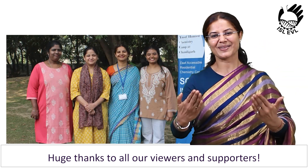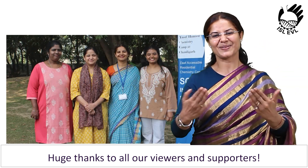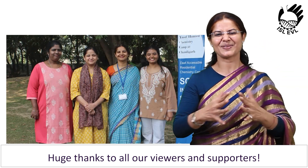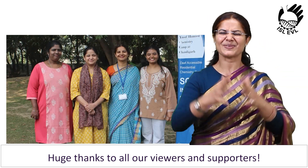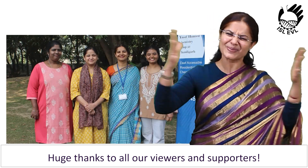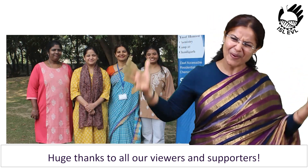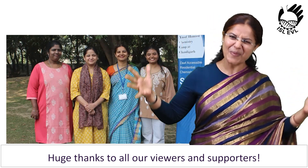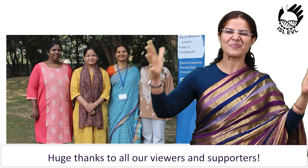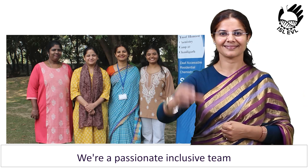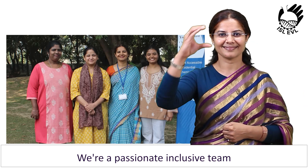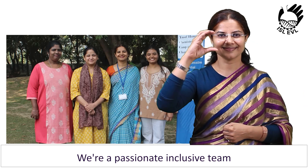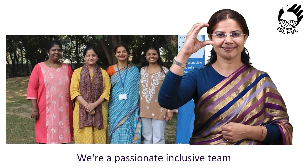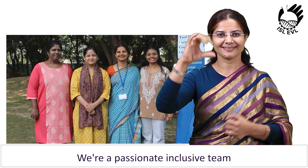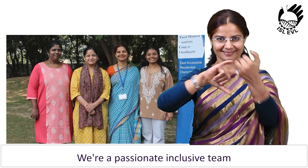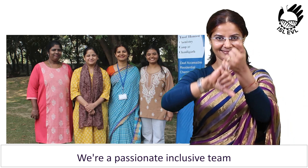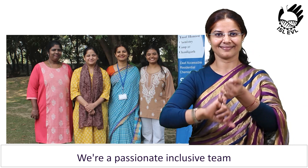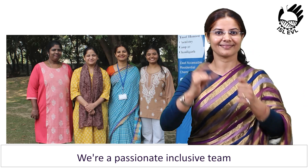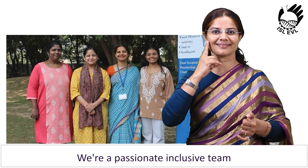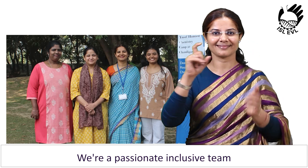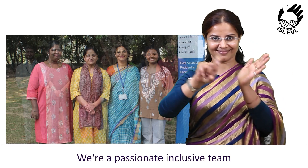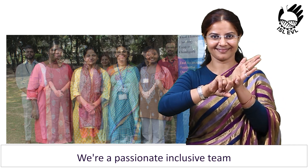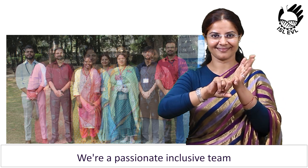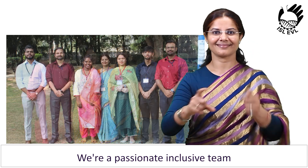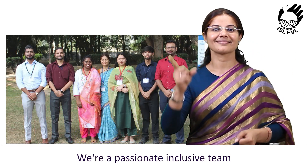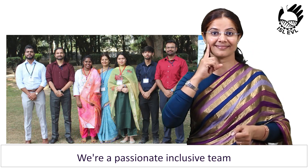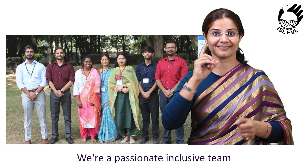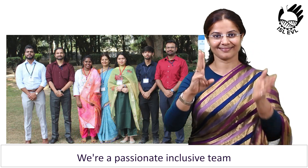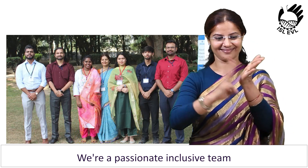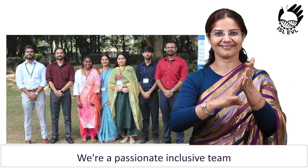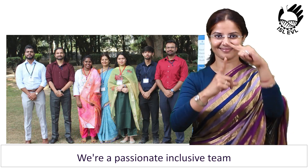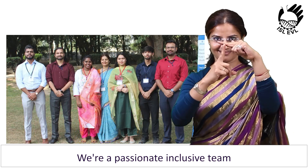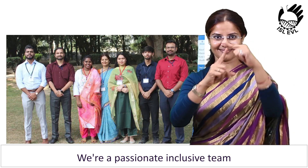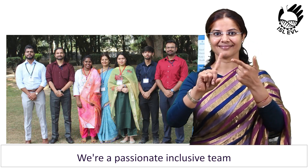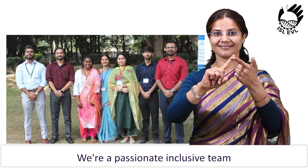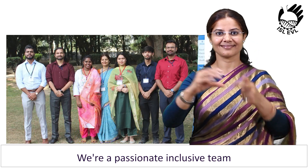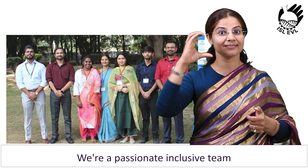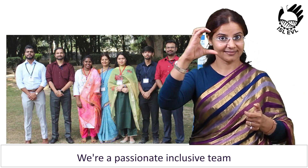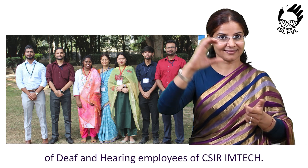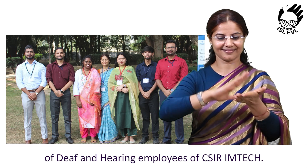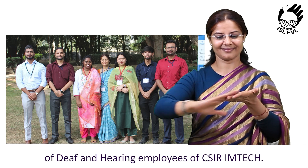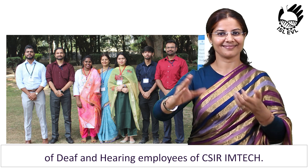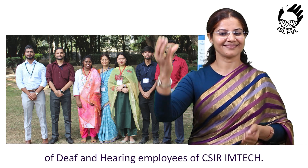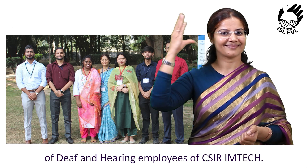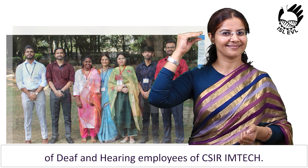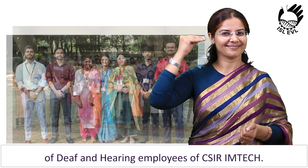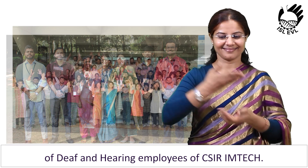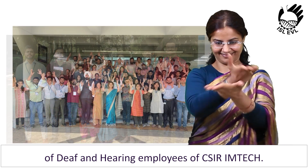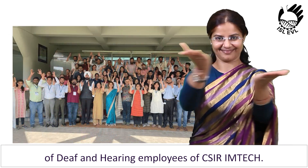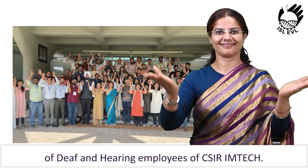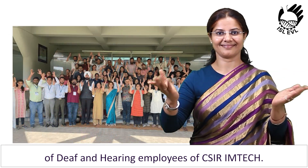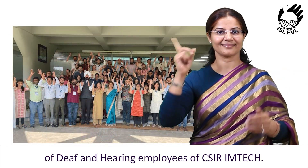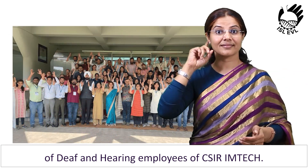We are a passionate inclusive team of deaf and hearing employees of